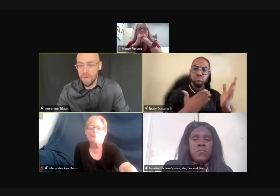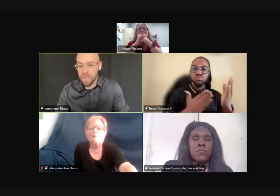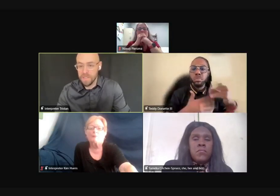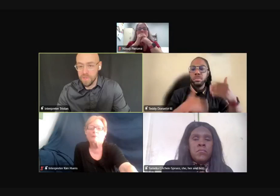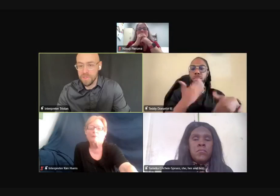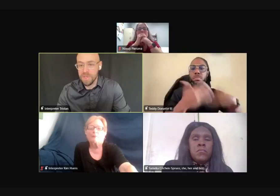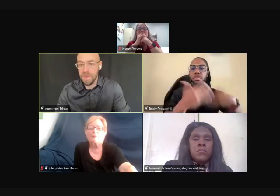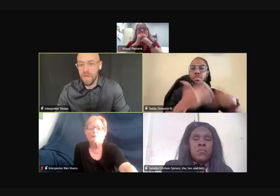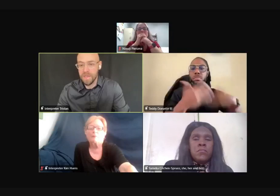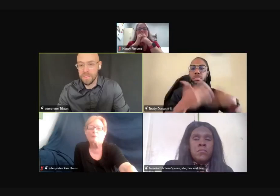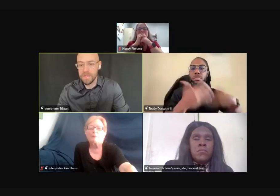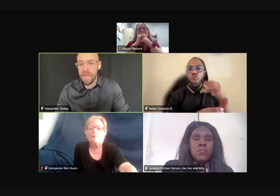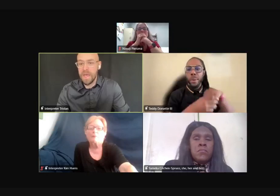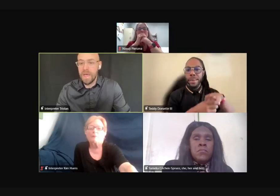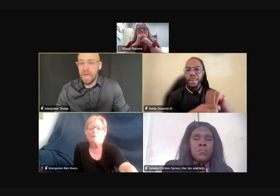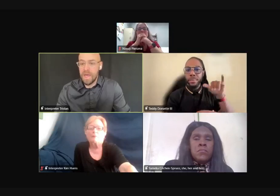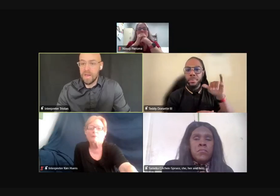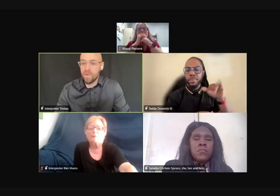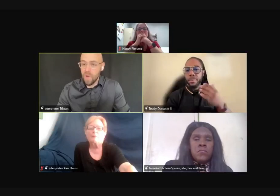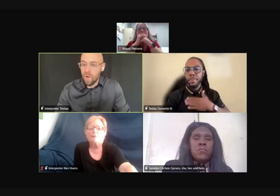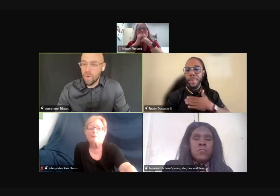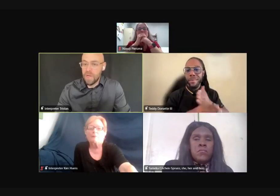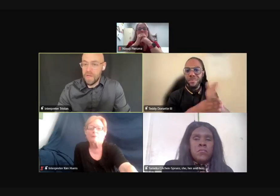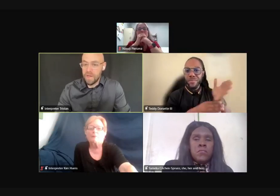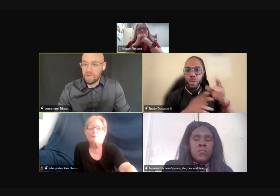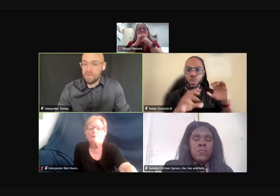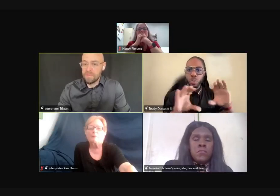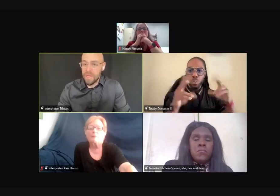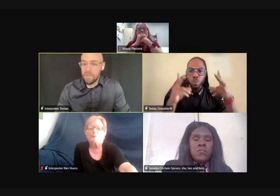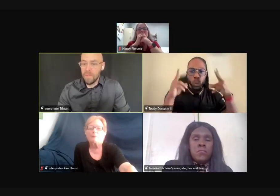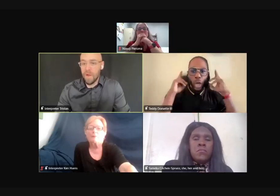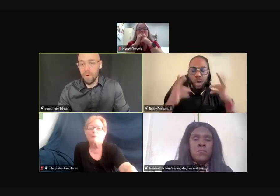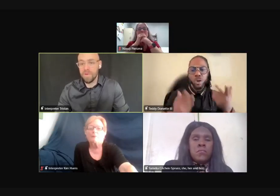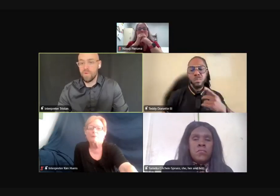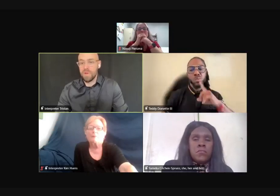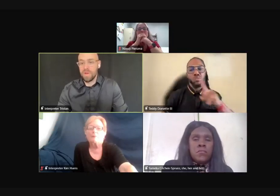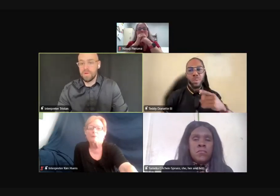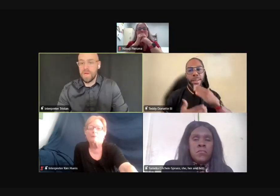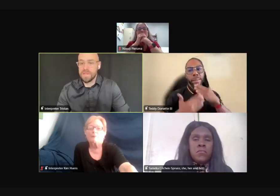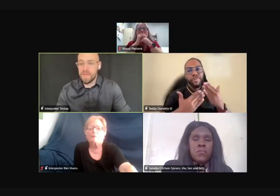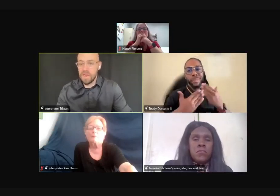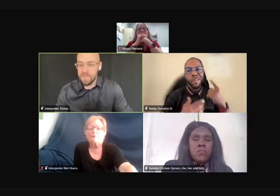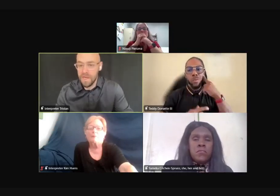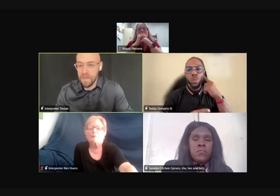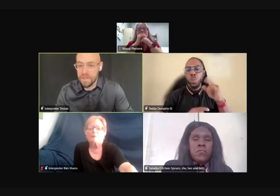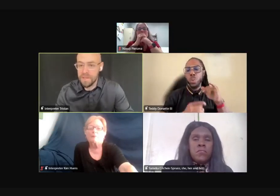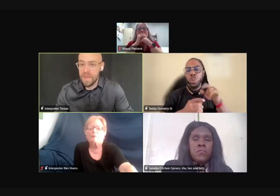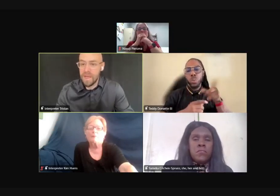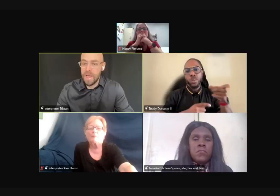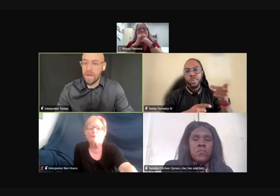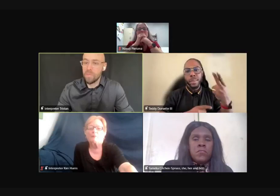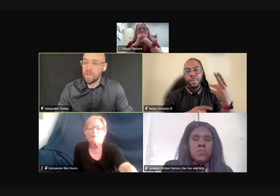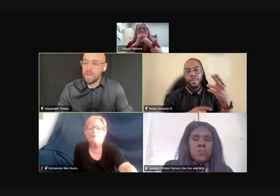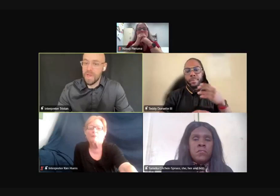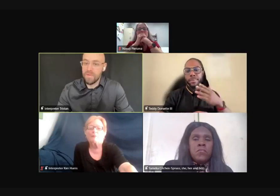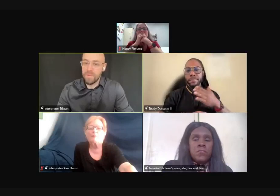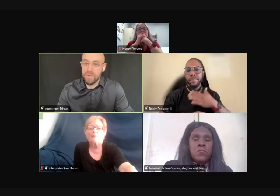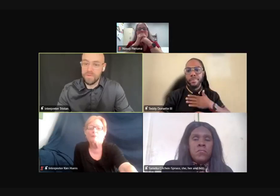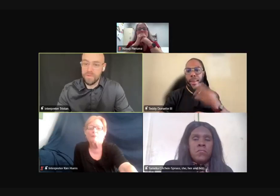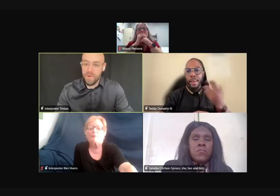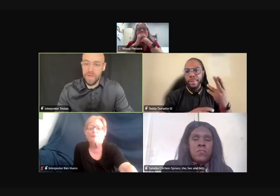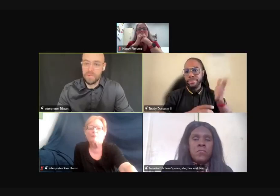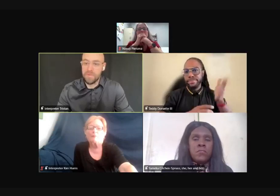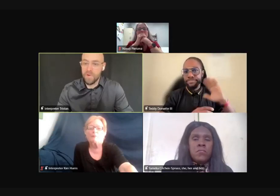work with my own customers and clients and grow in my own career as a hair stylist. And I'm really